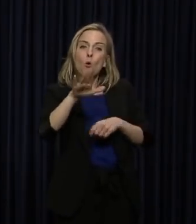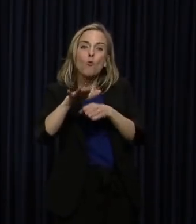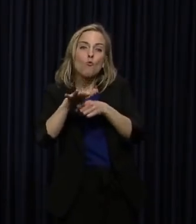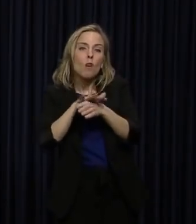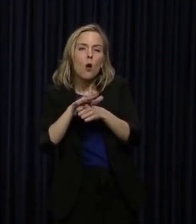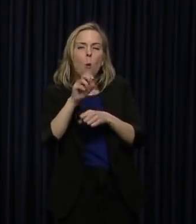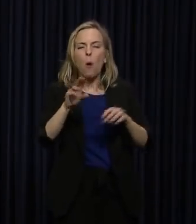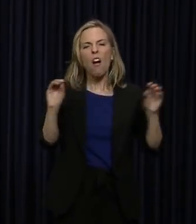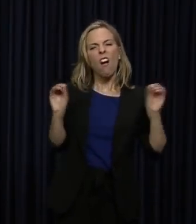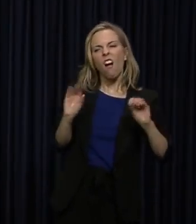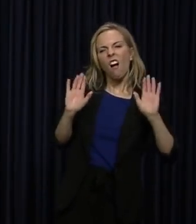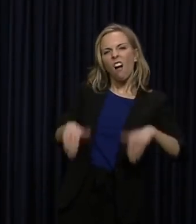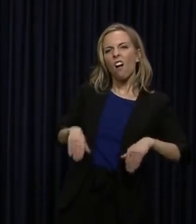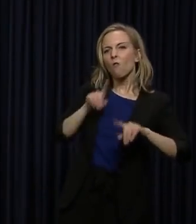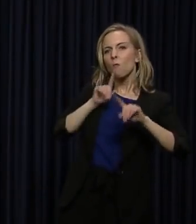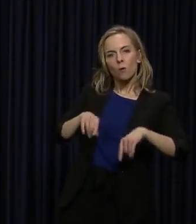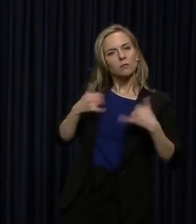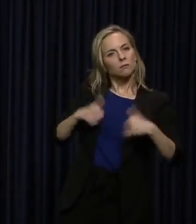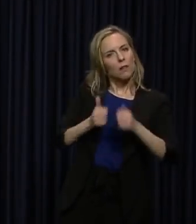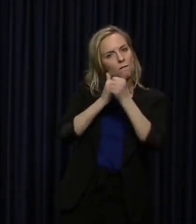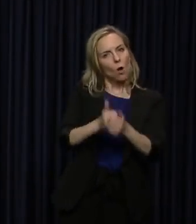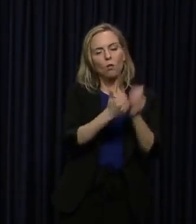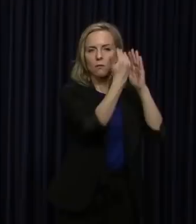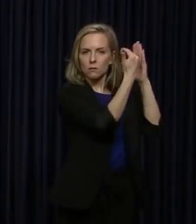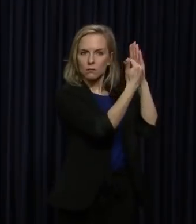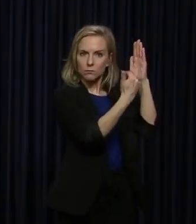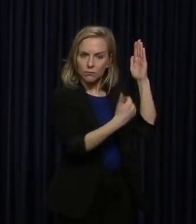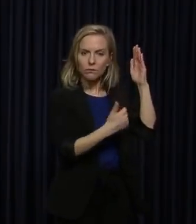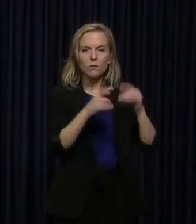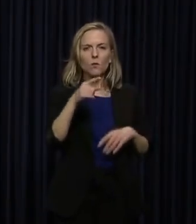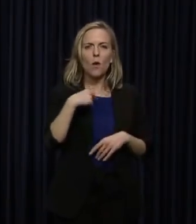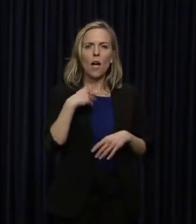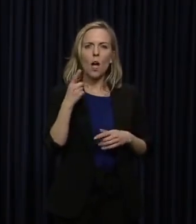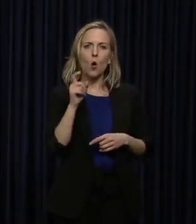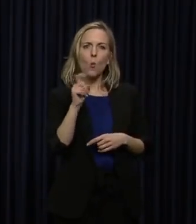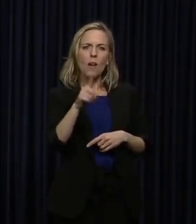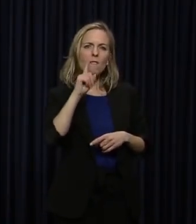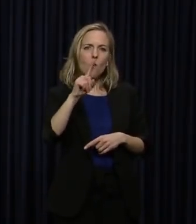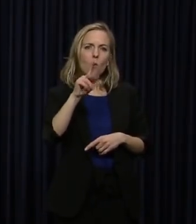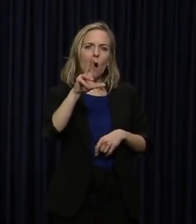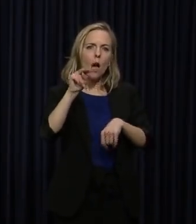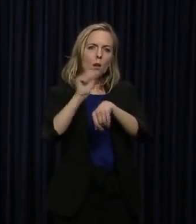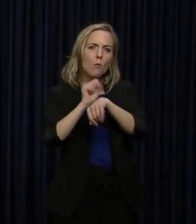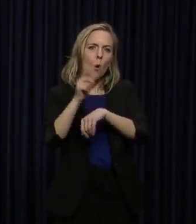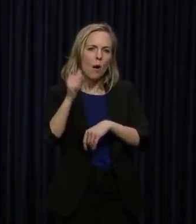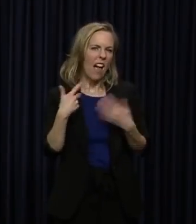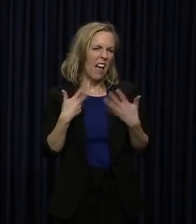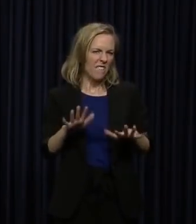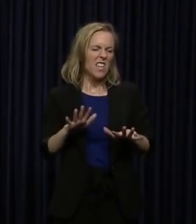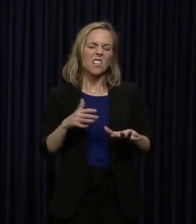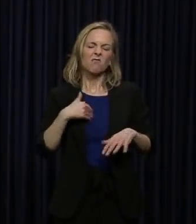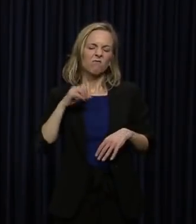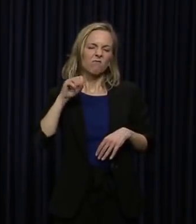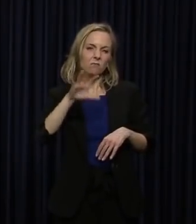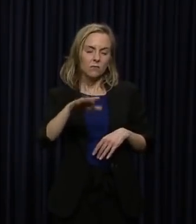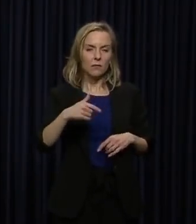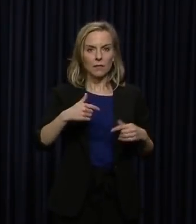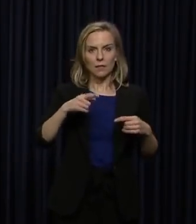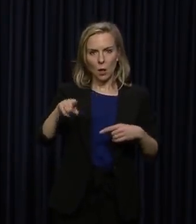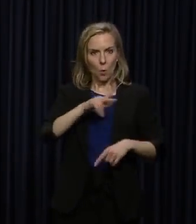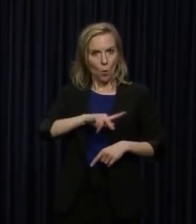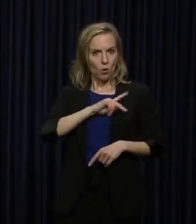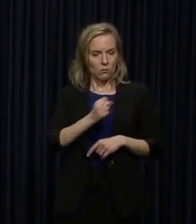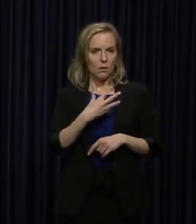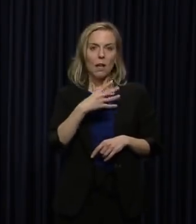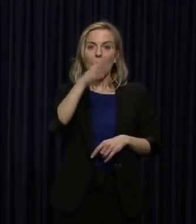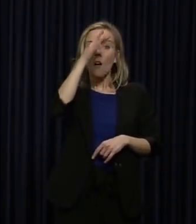your region or not. Questions on unemployment I think I addressed. Well, this is a personal one. As a father of two,